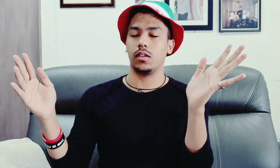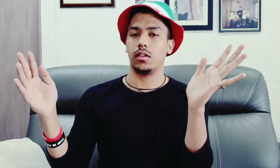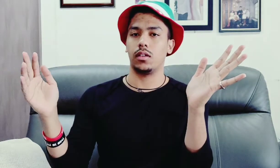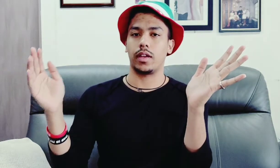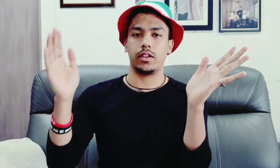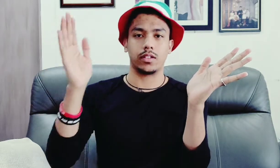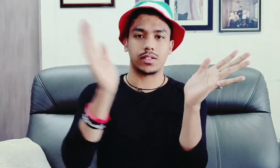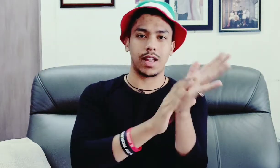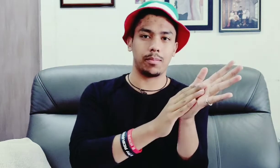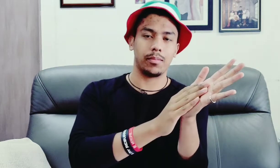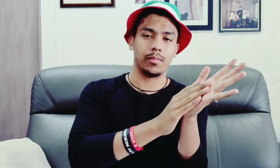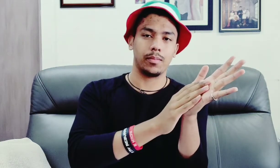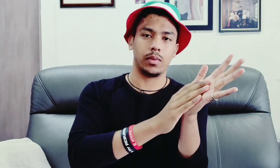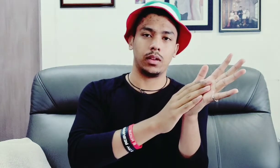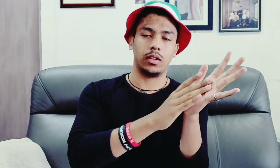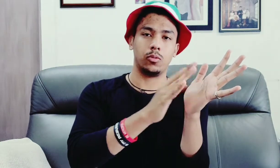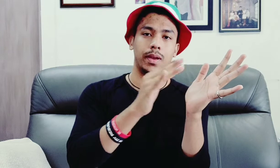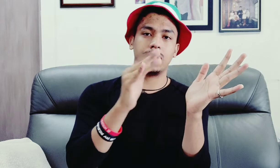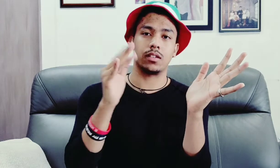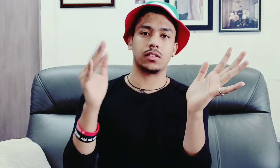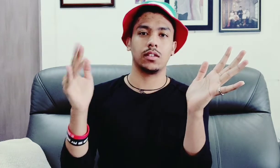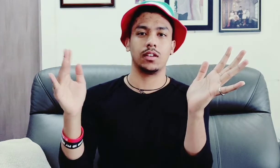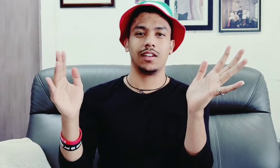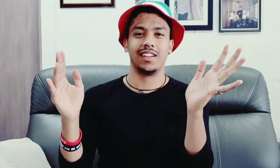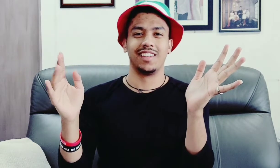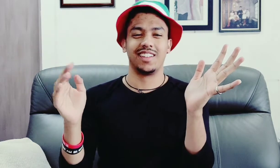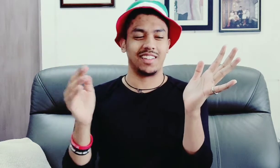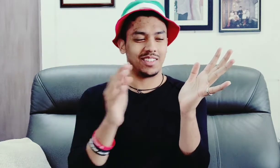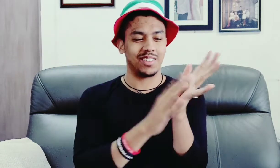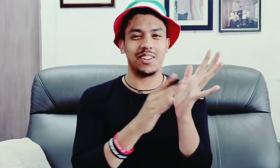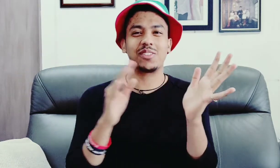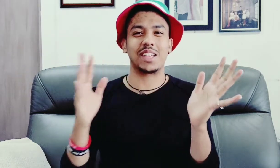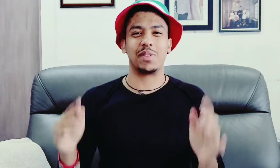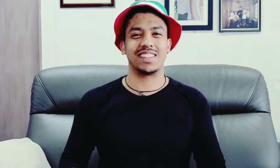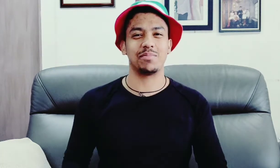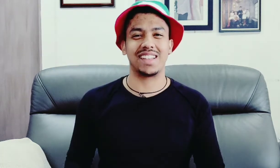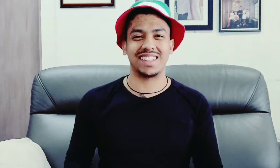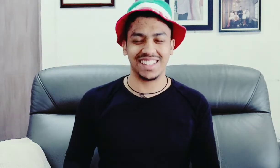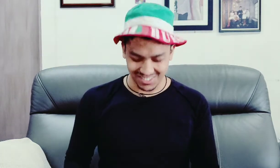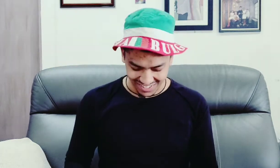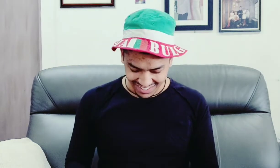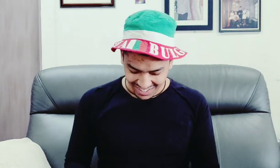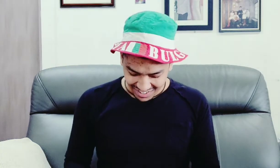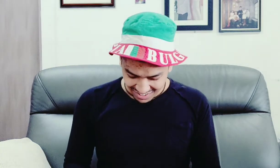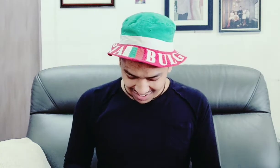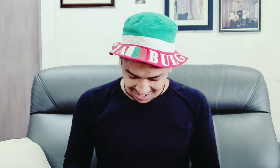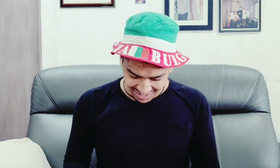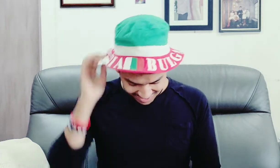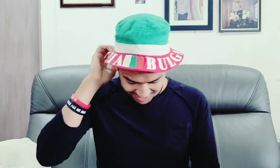okay you gotta snap and then do pixie dust it looks like pixie dust to me okay um